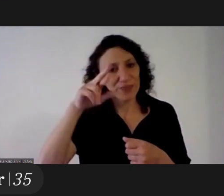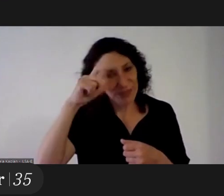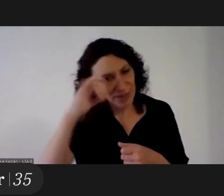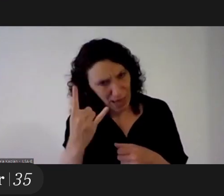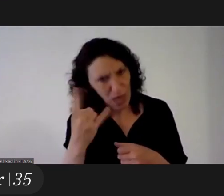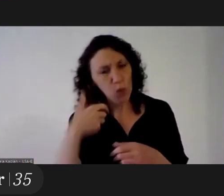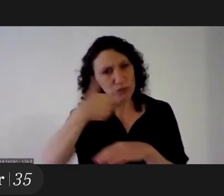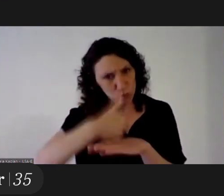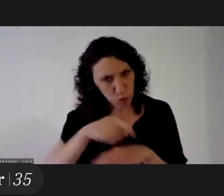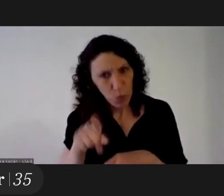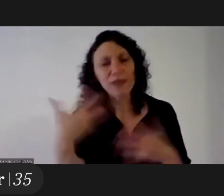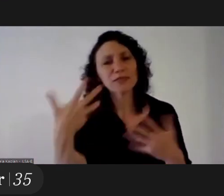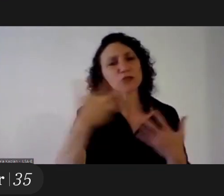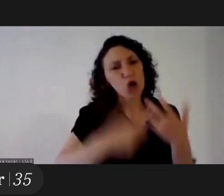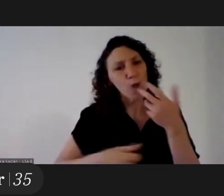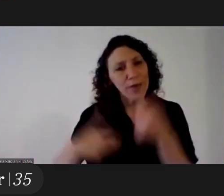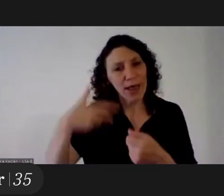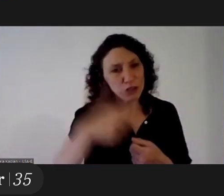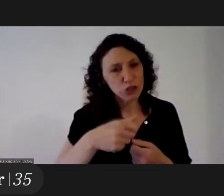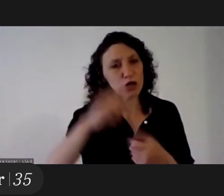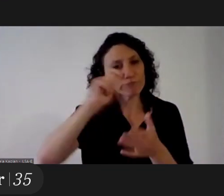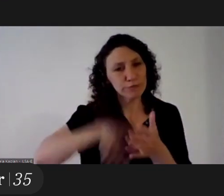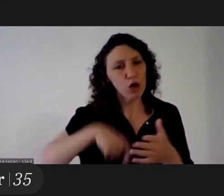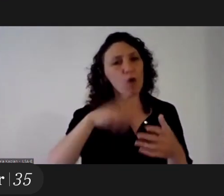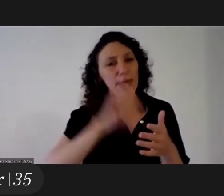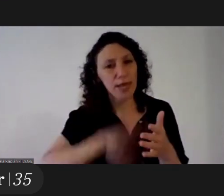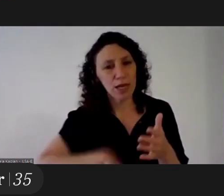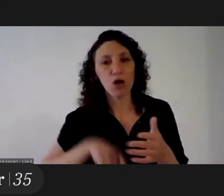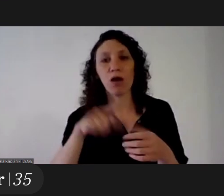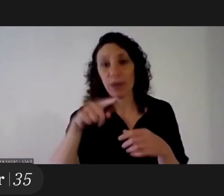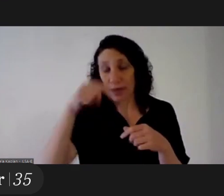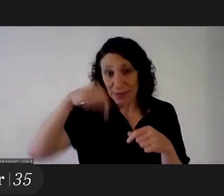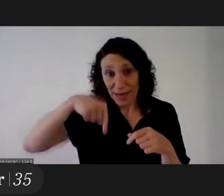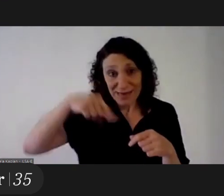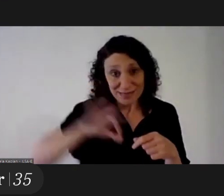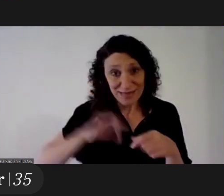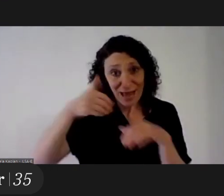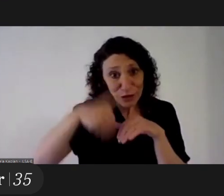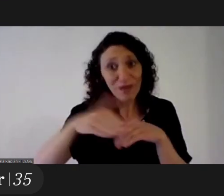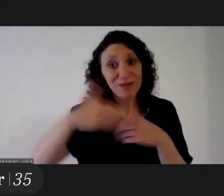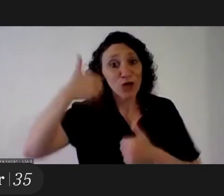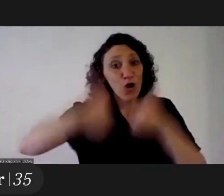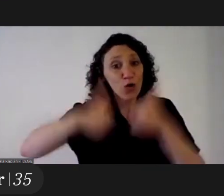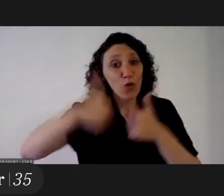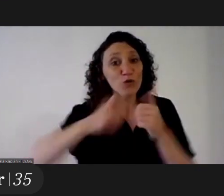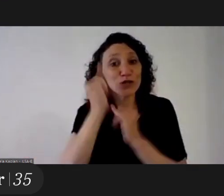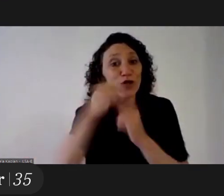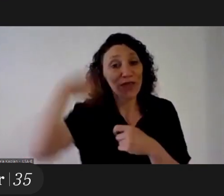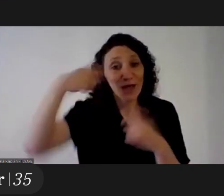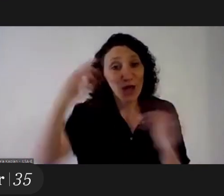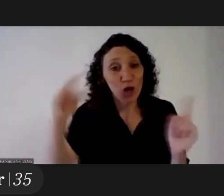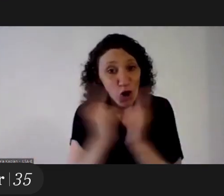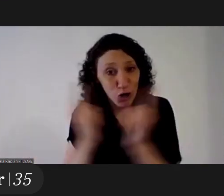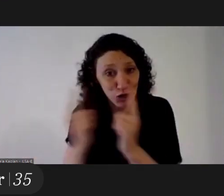and this year we're going to have a short film